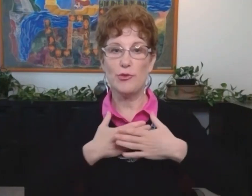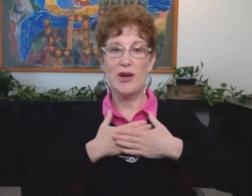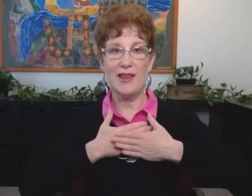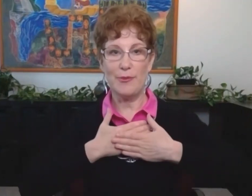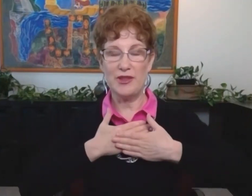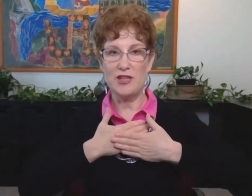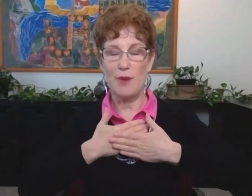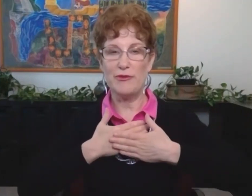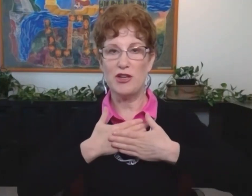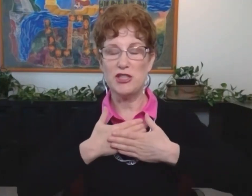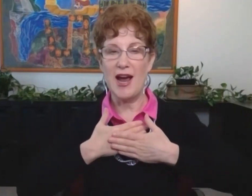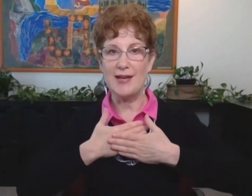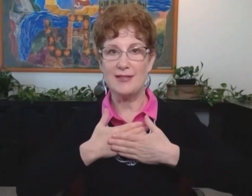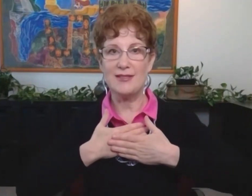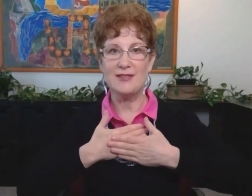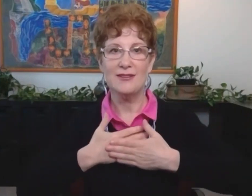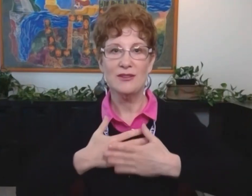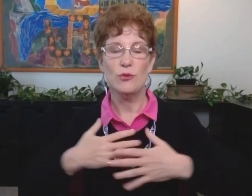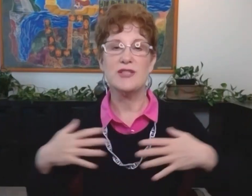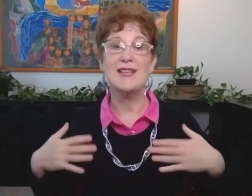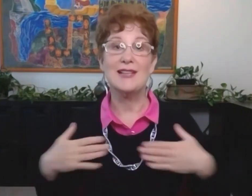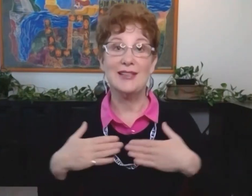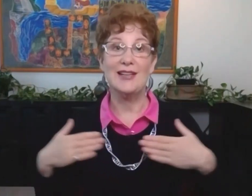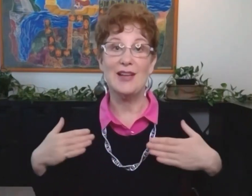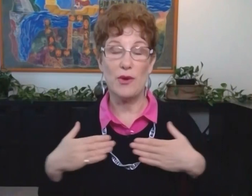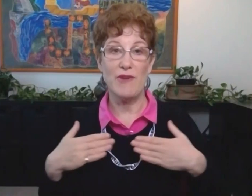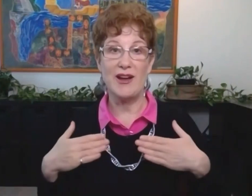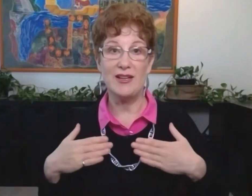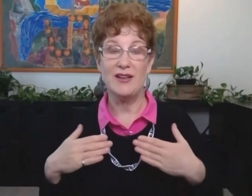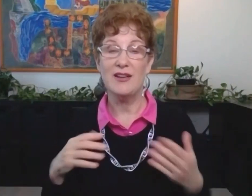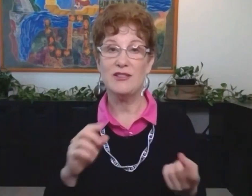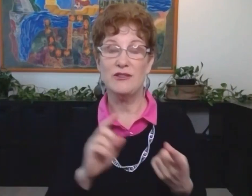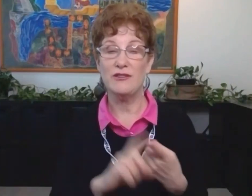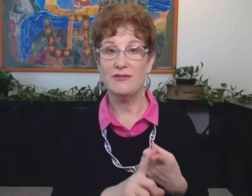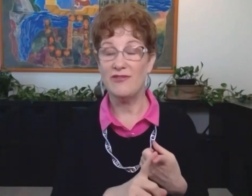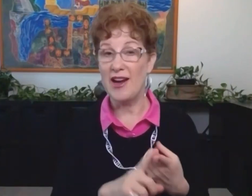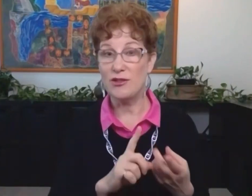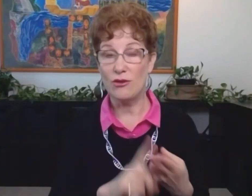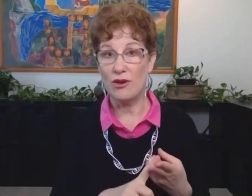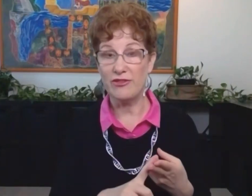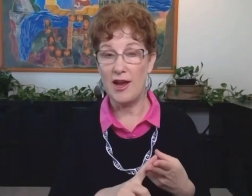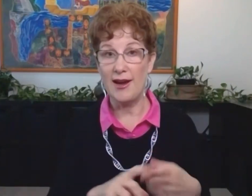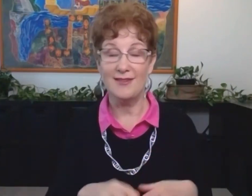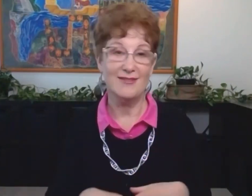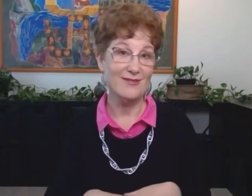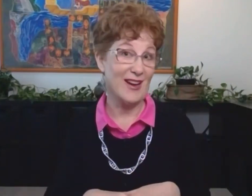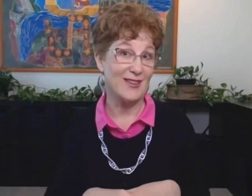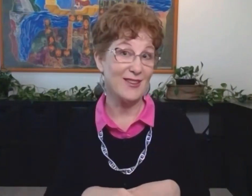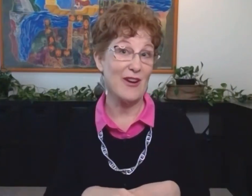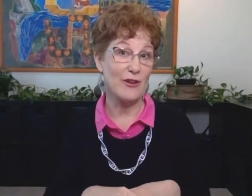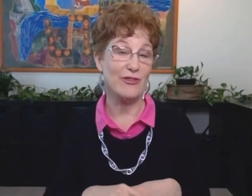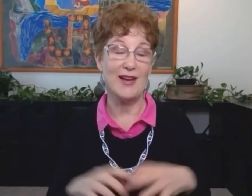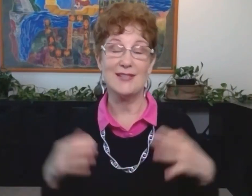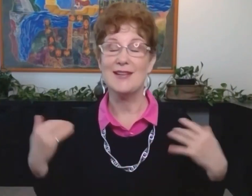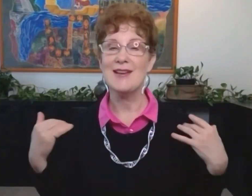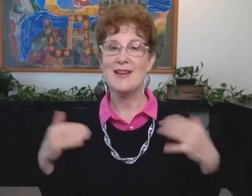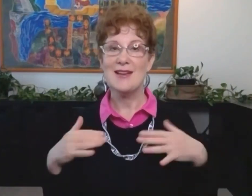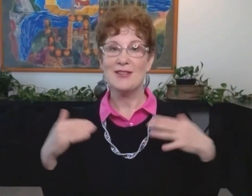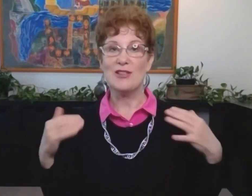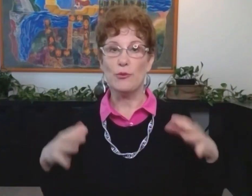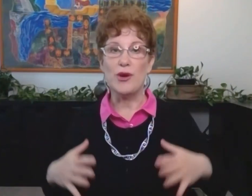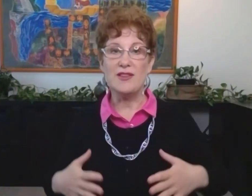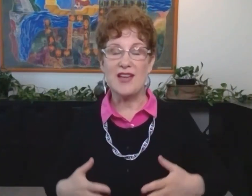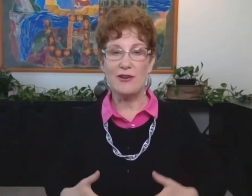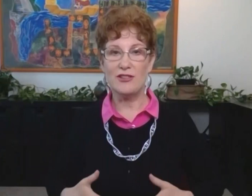If we start to breathe up in the top of our chest, we're signaling that we're ready to fight or fly, fight or flight.